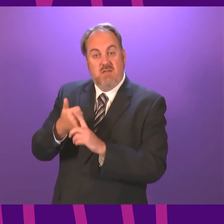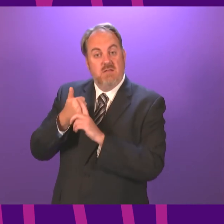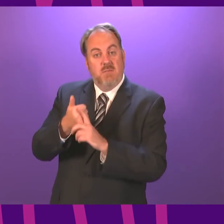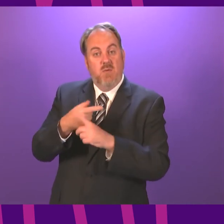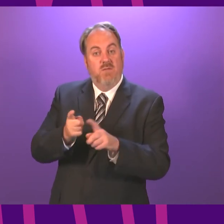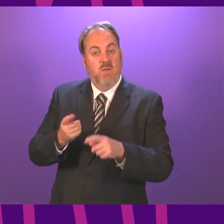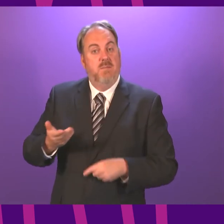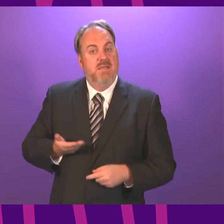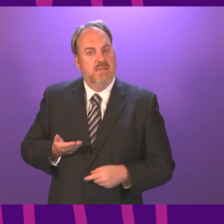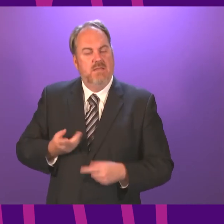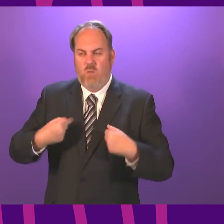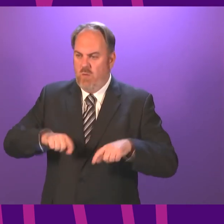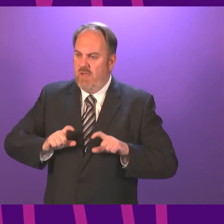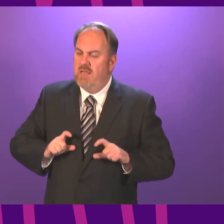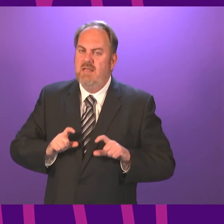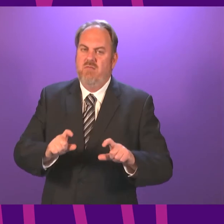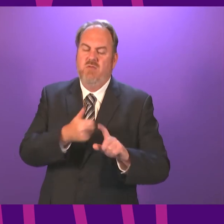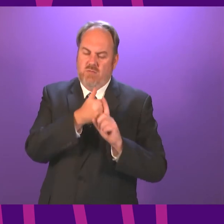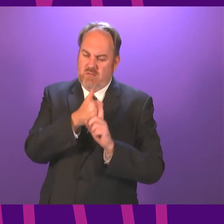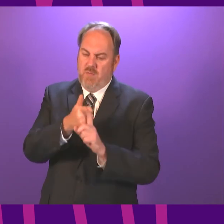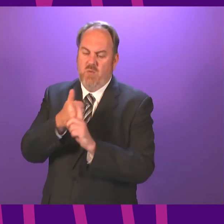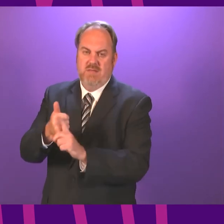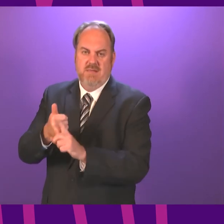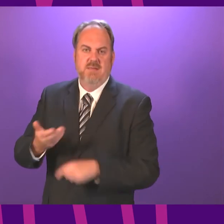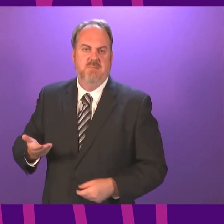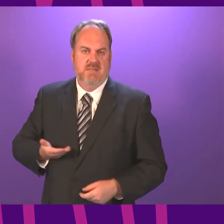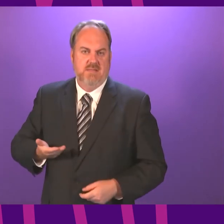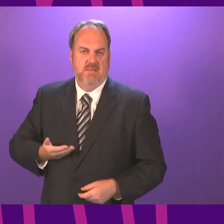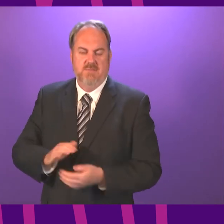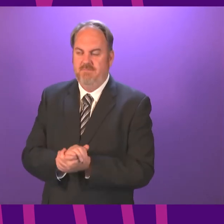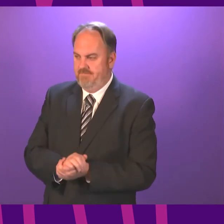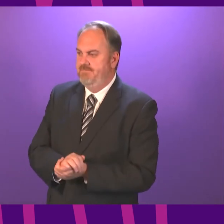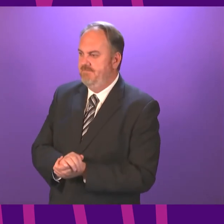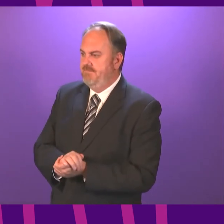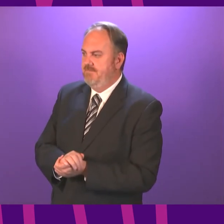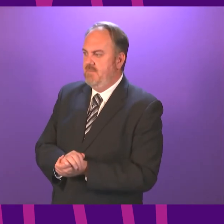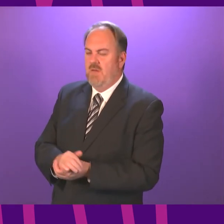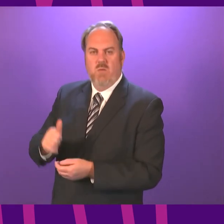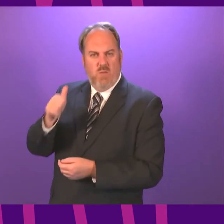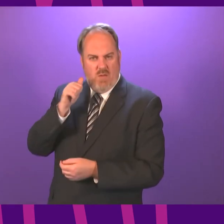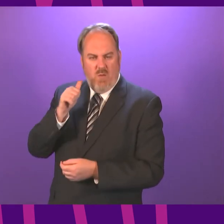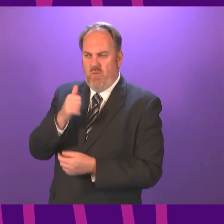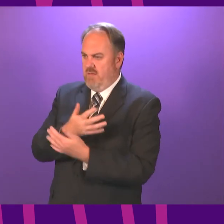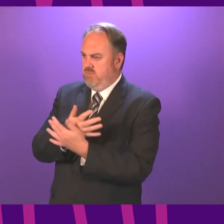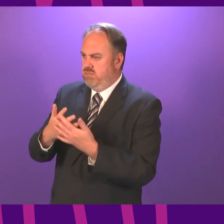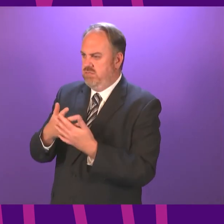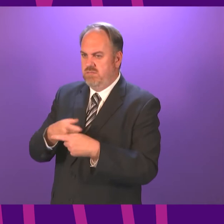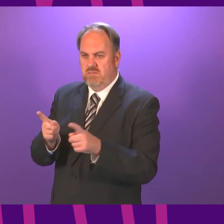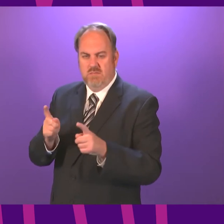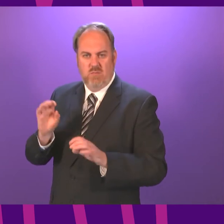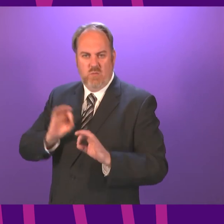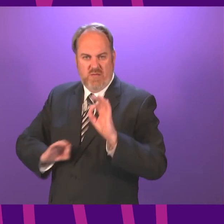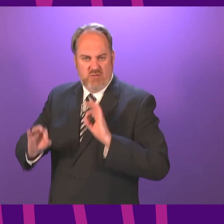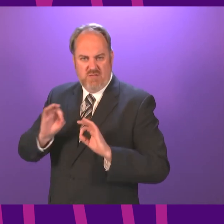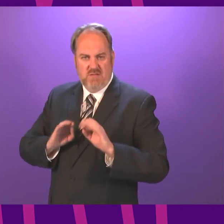and that's exactly what the Government will continue to do here in Scotland. Thank you. There's a great deal of interest in this subject and I would be very